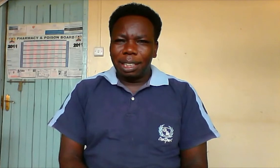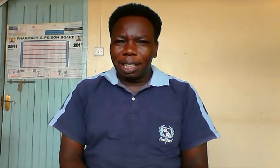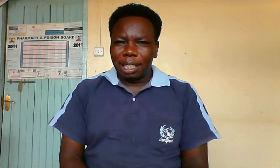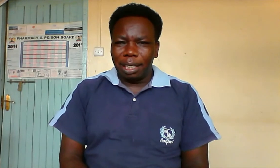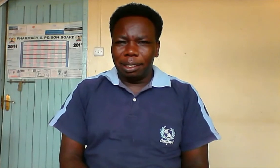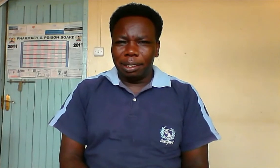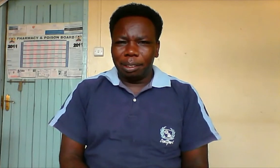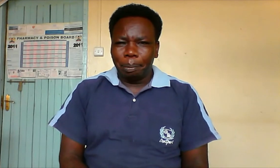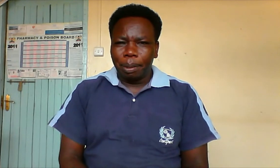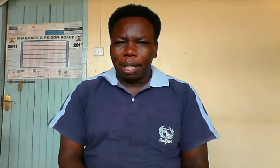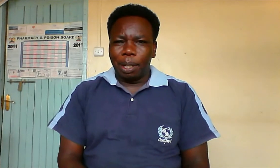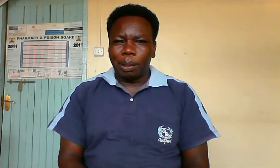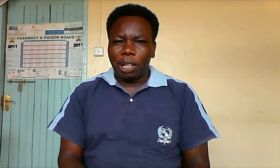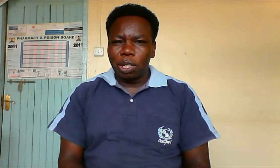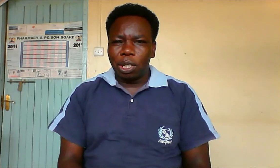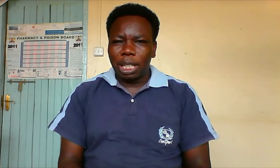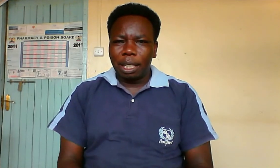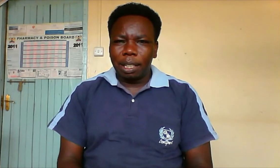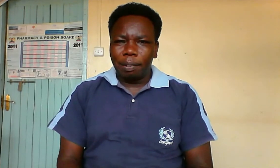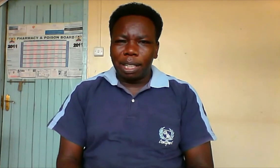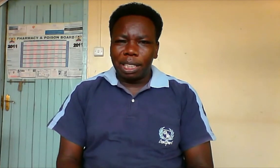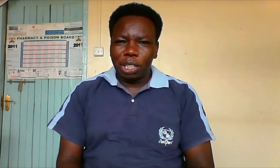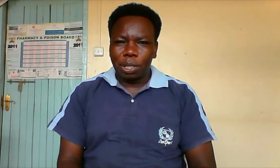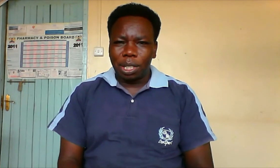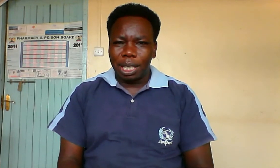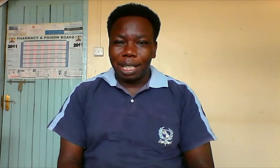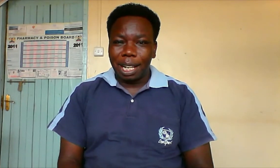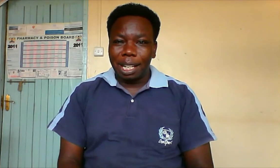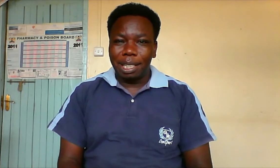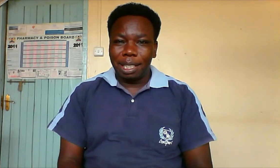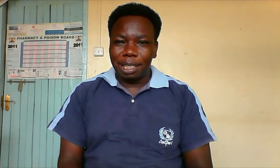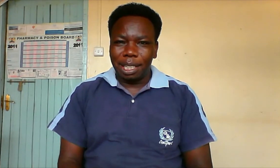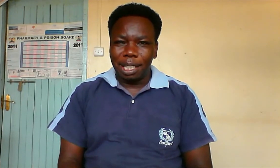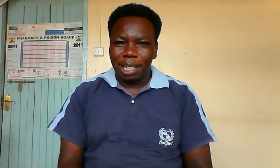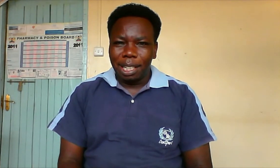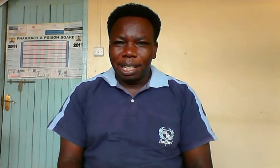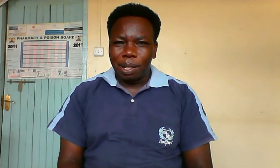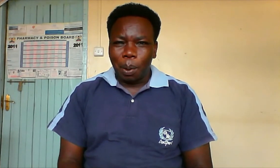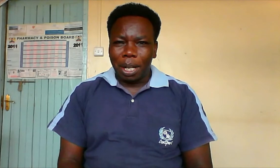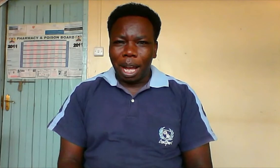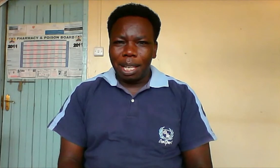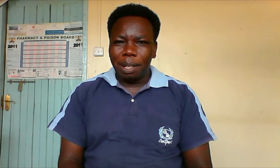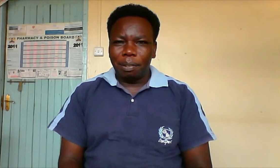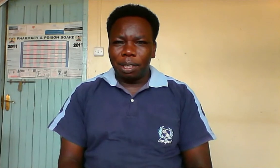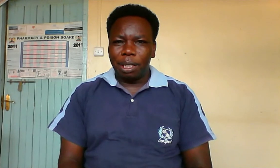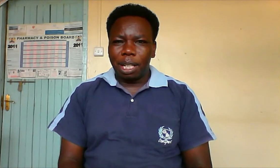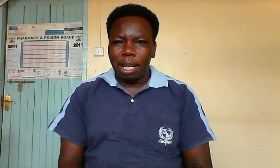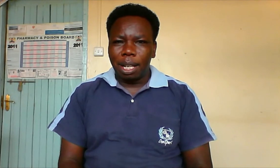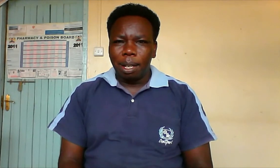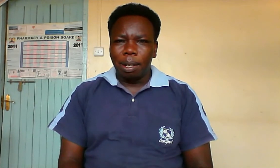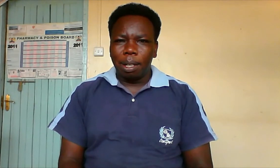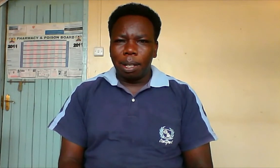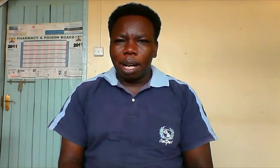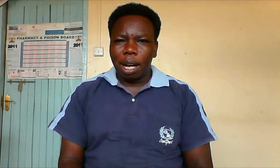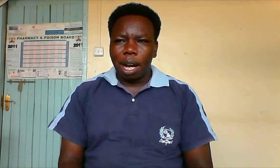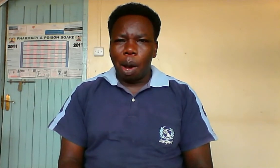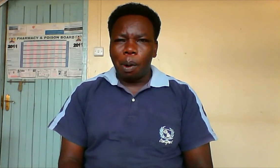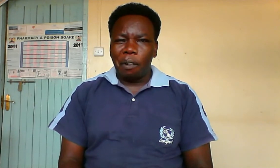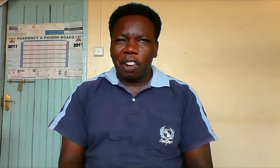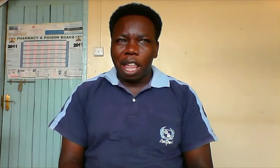again. And you can also check the variations that I did when I did our Father